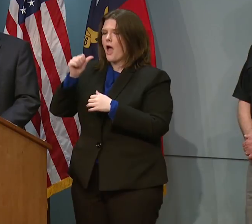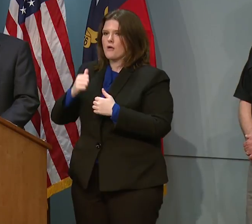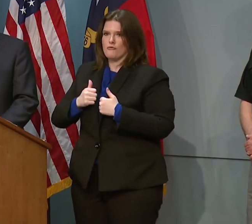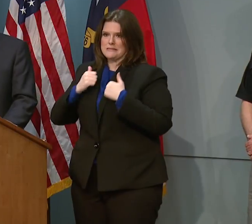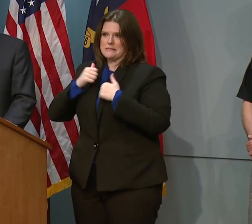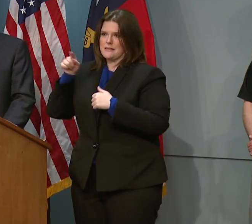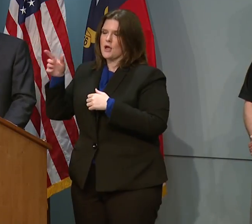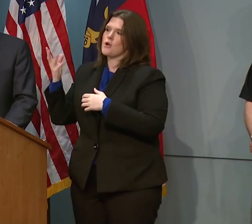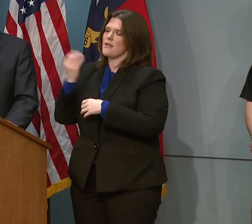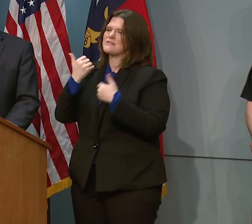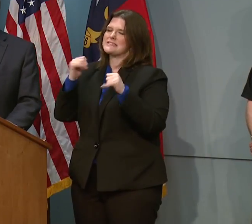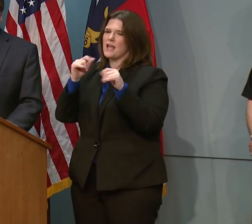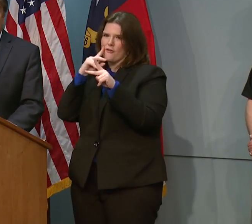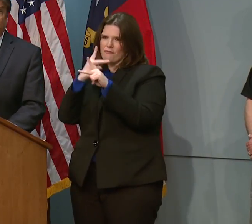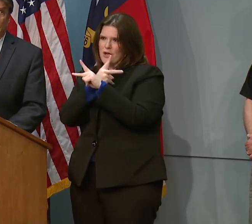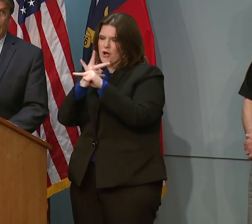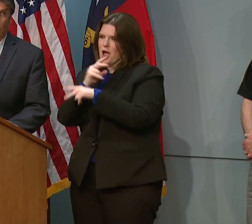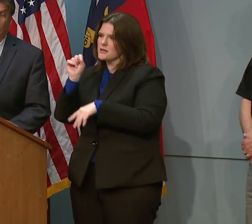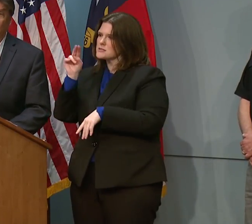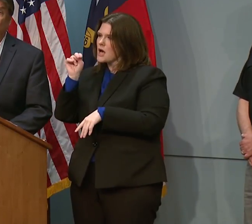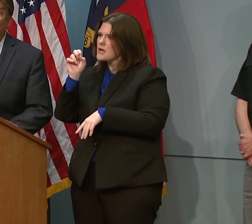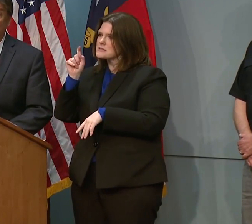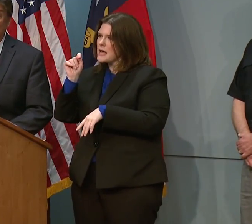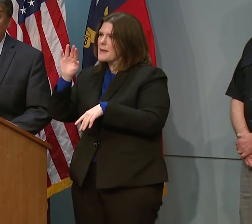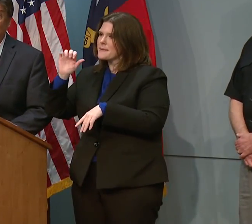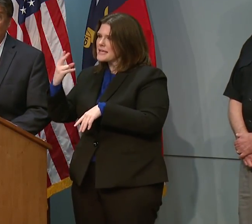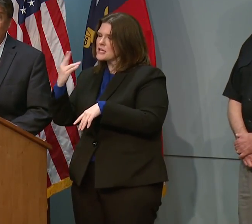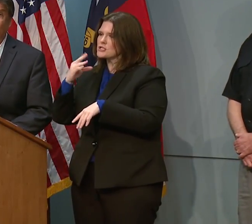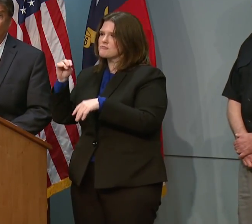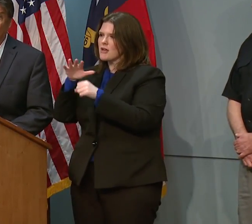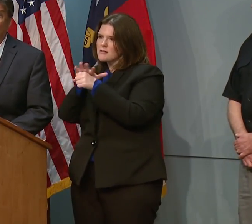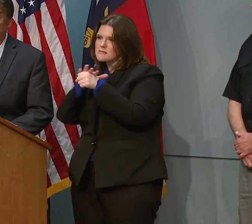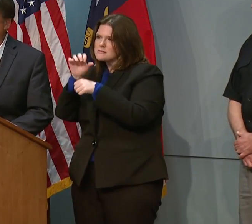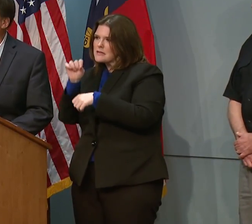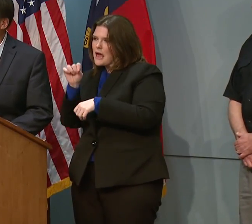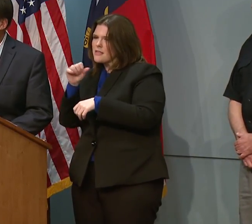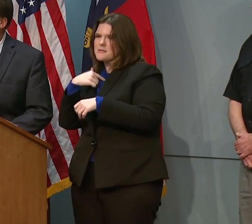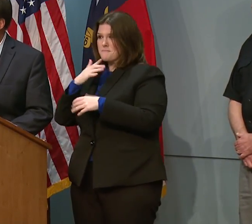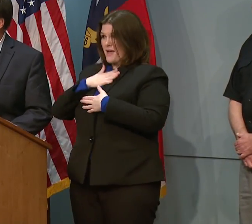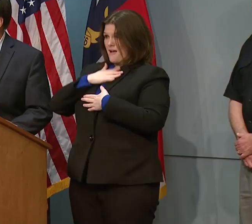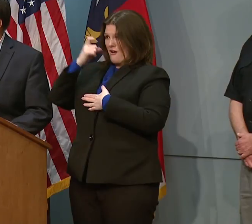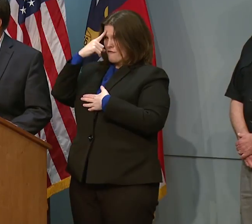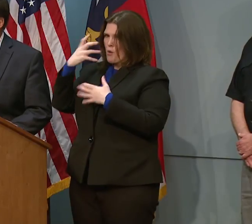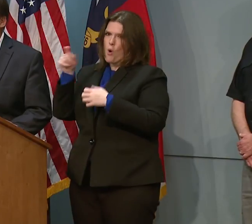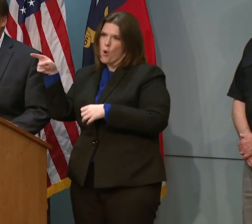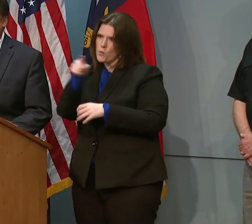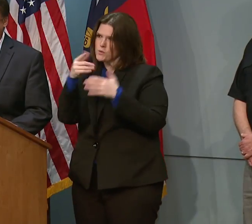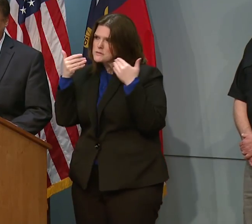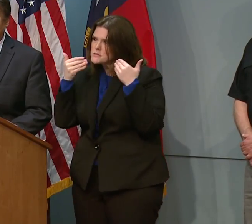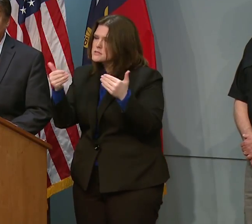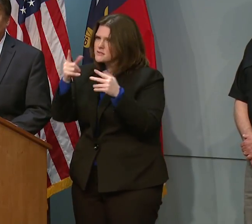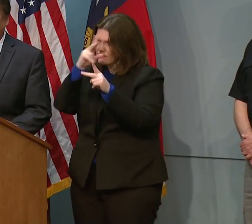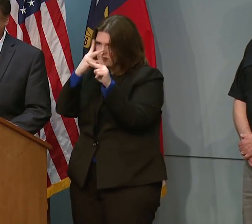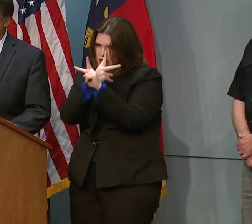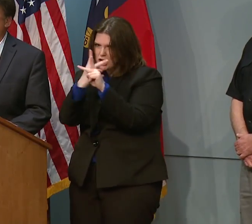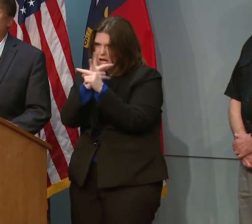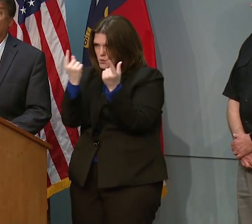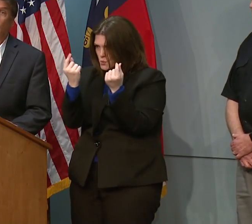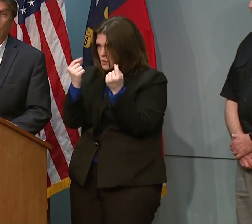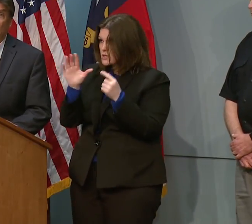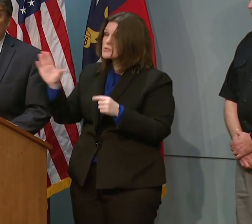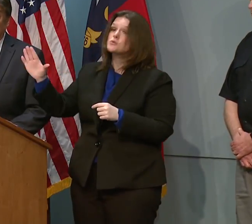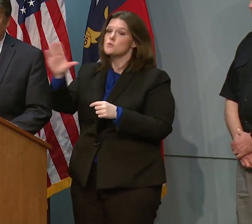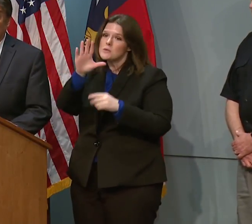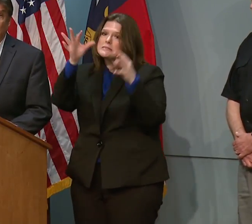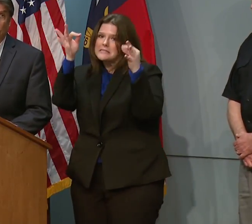and Sunset Beach. But as governor, I want to encourage them to make a call very quickly on what you think they need to do. It's your